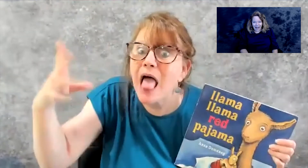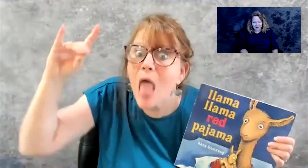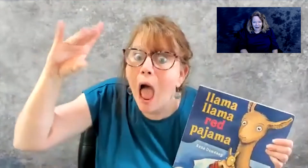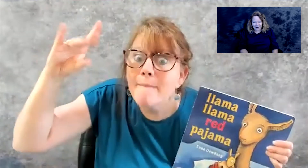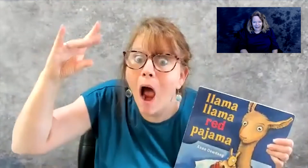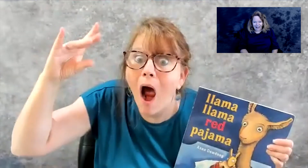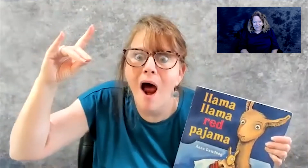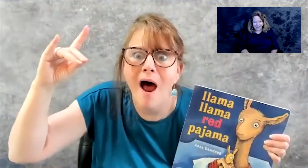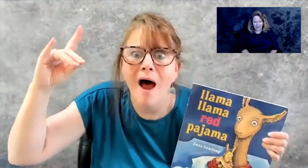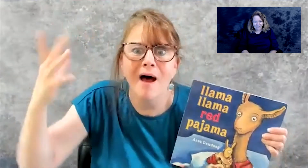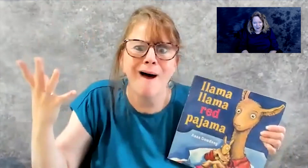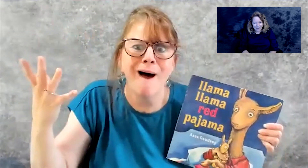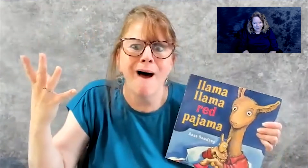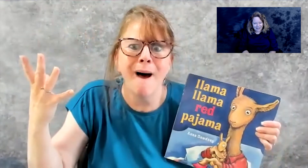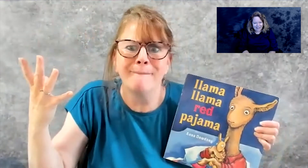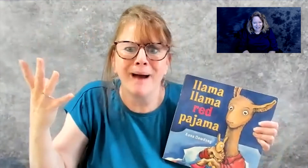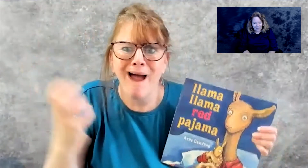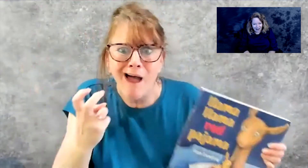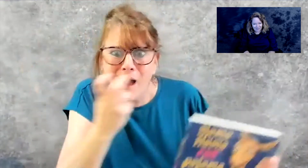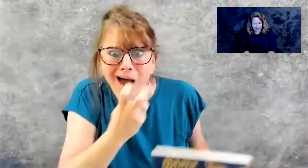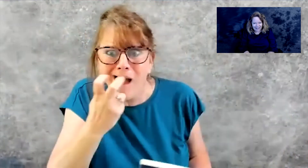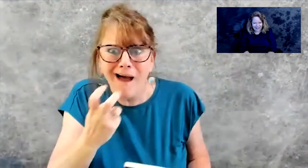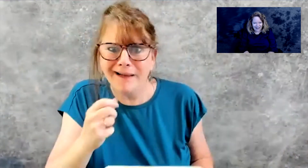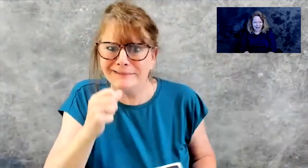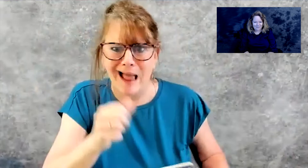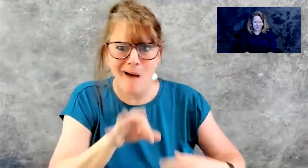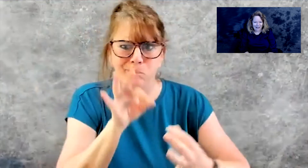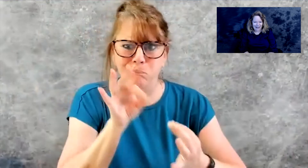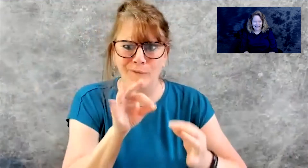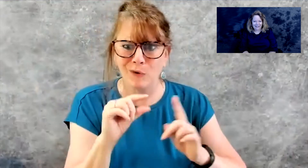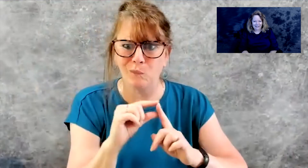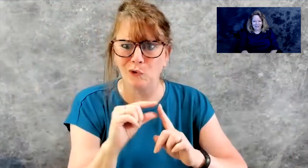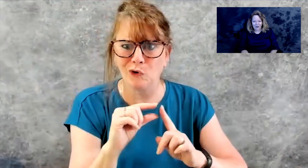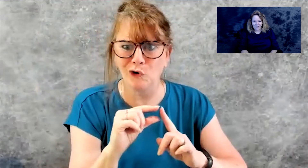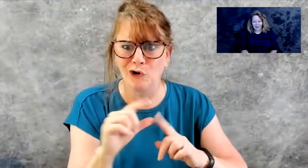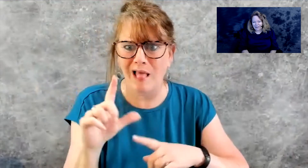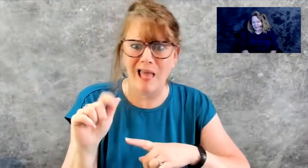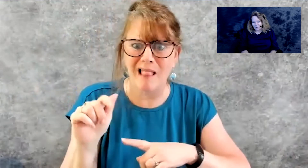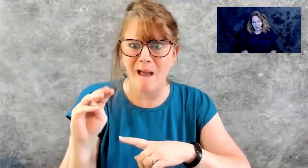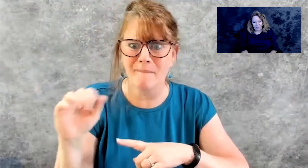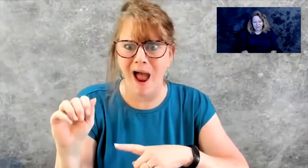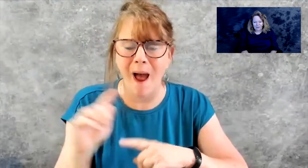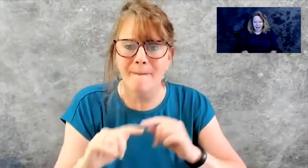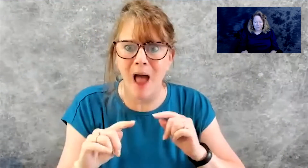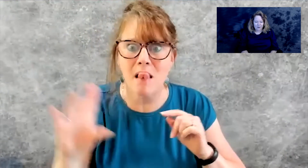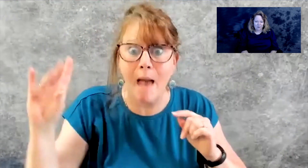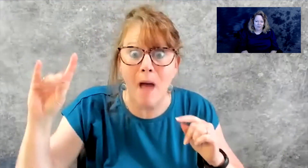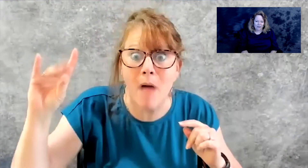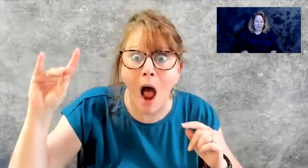llama. And then they're like, mama, I want to see a llama. And, you know, the words don't have to be perfect. And